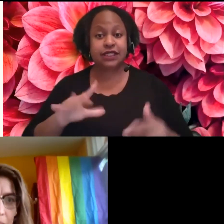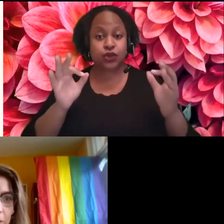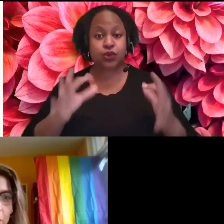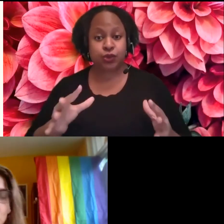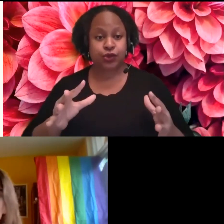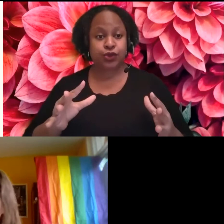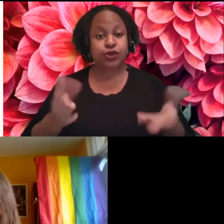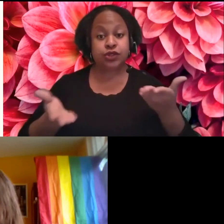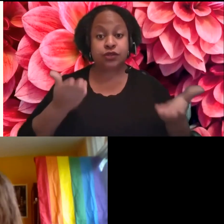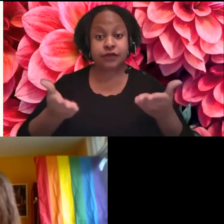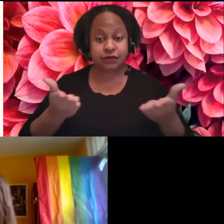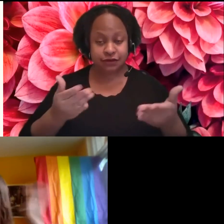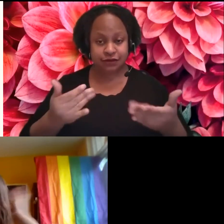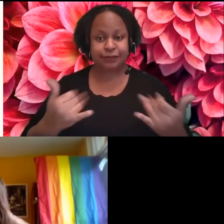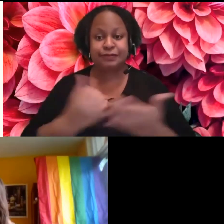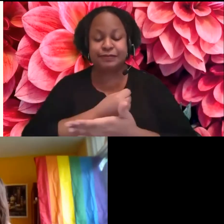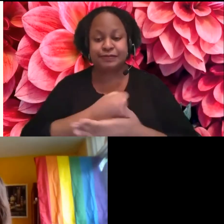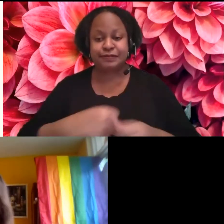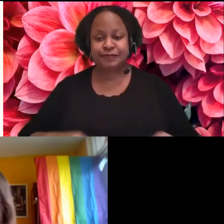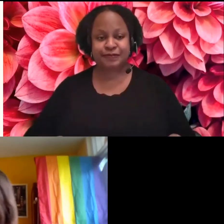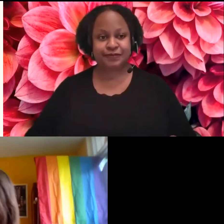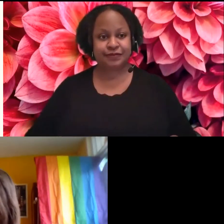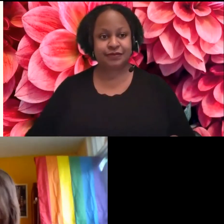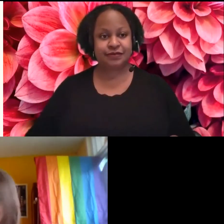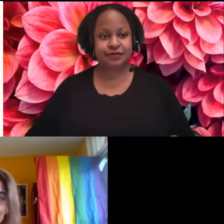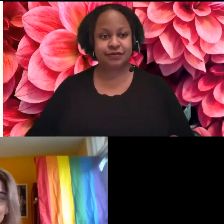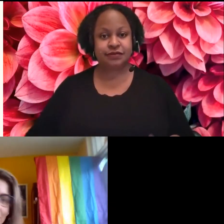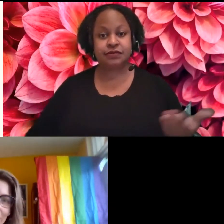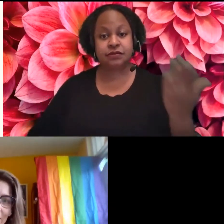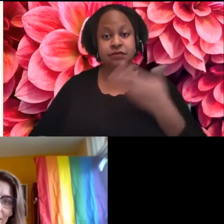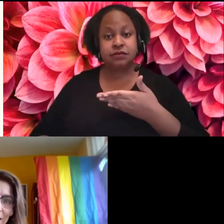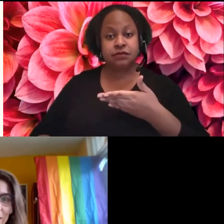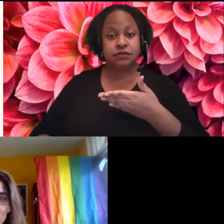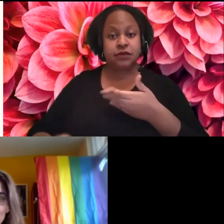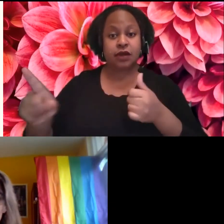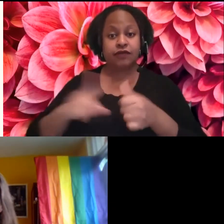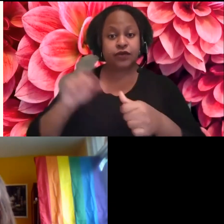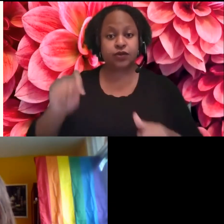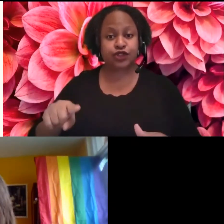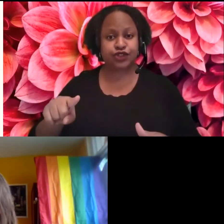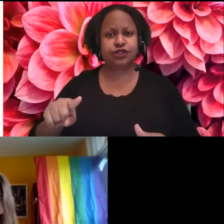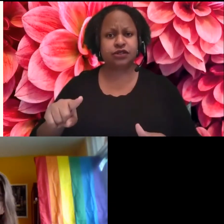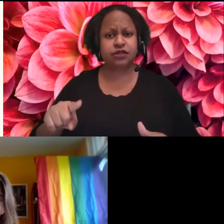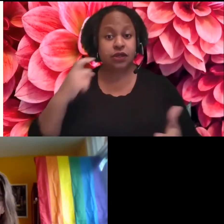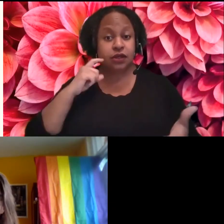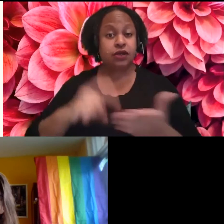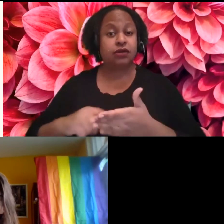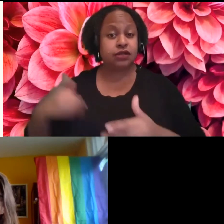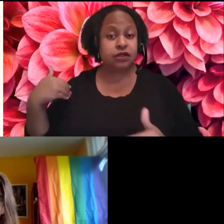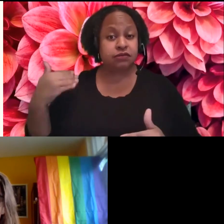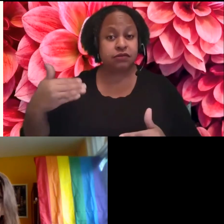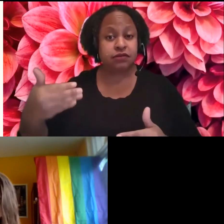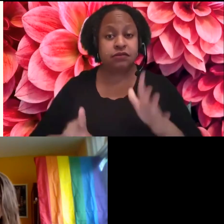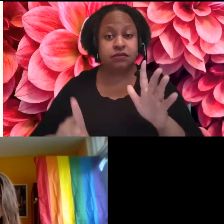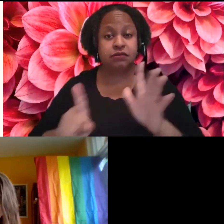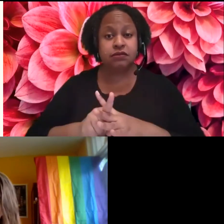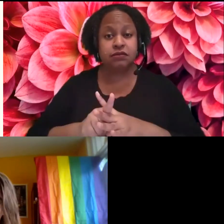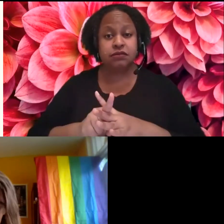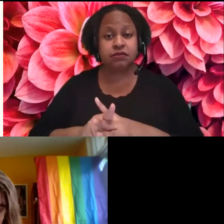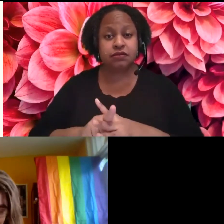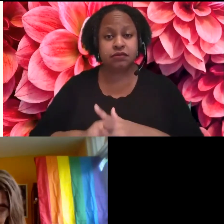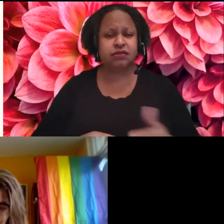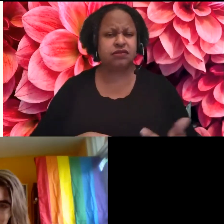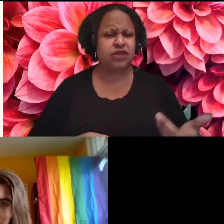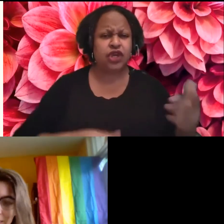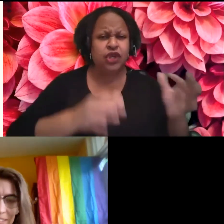There we go. So question one, this is something that comes up a lot. Why should we use ASL and not just